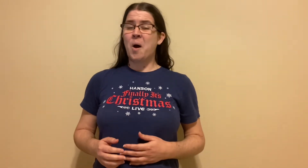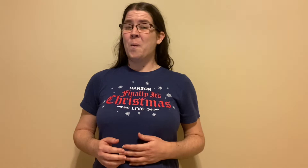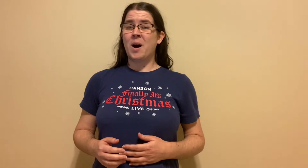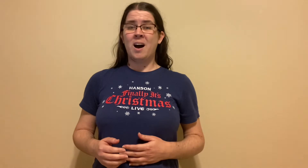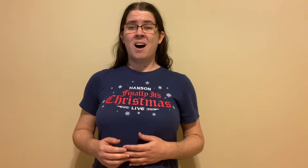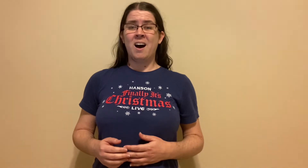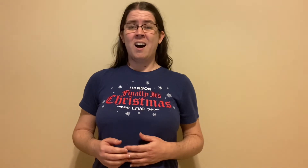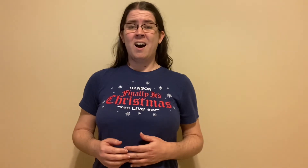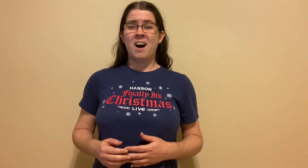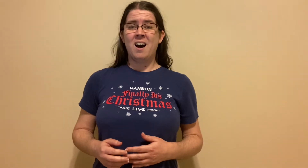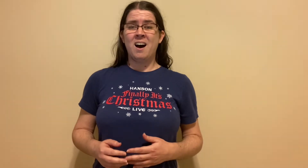why